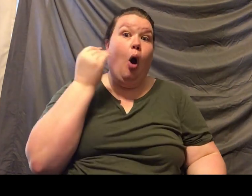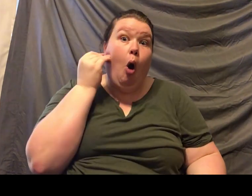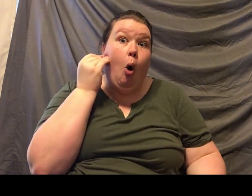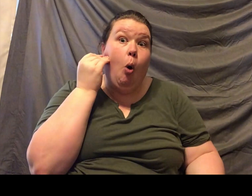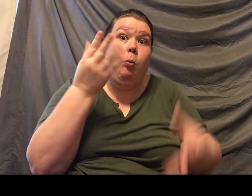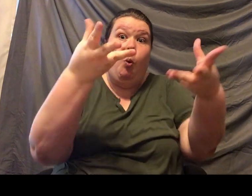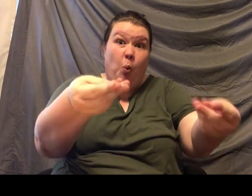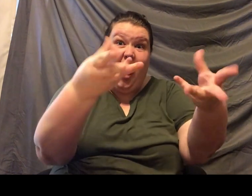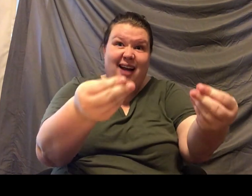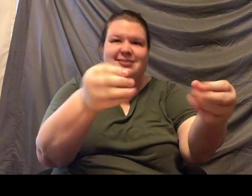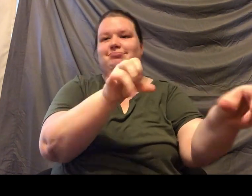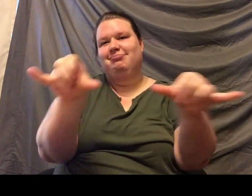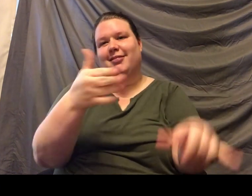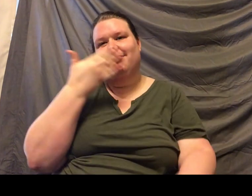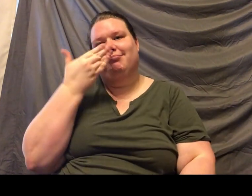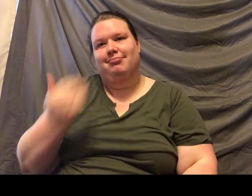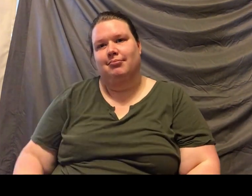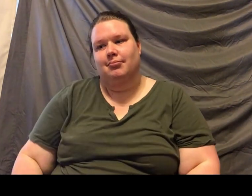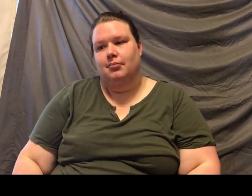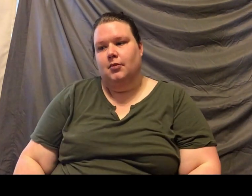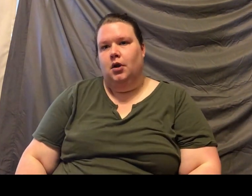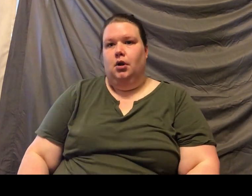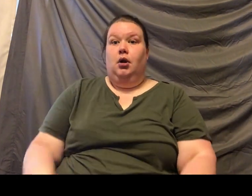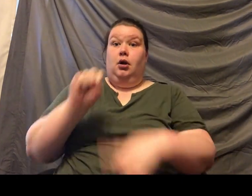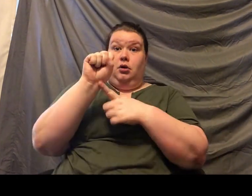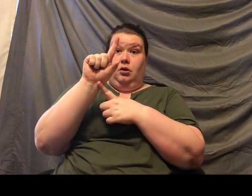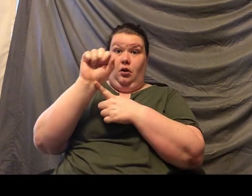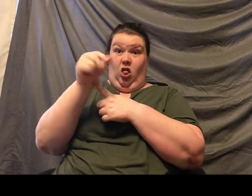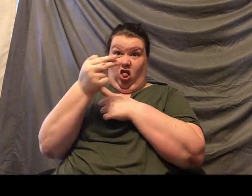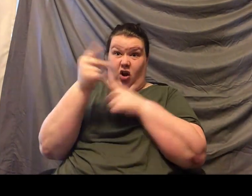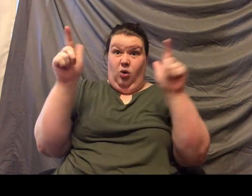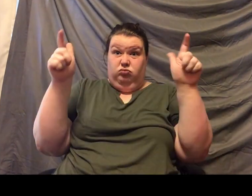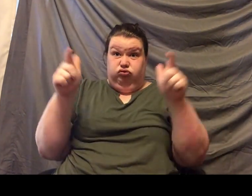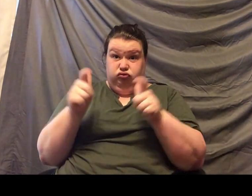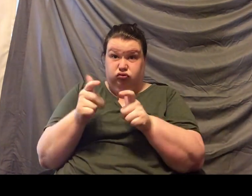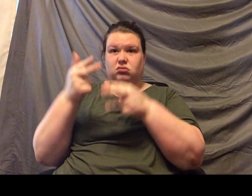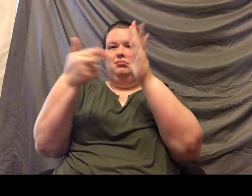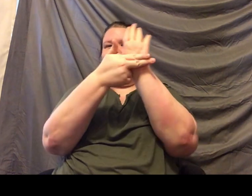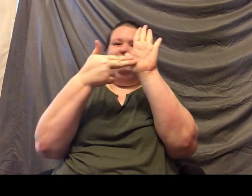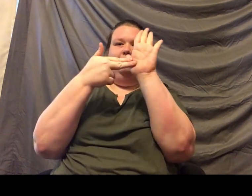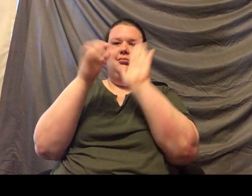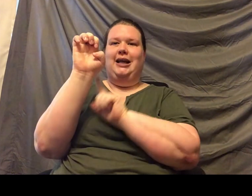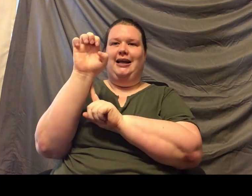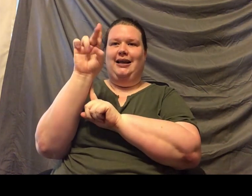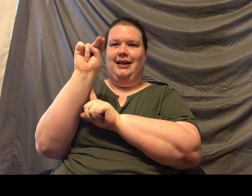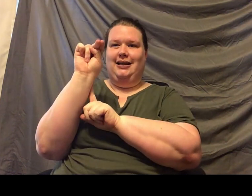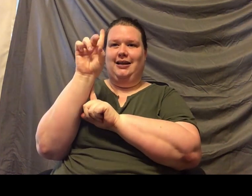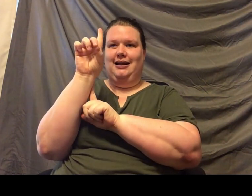wet dog. So, are they in danger? Are they in danger? At this time, they are not considered to be in danger, surprisingly enough. But